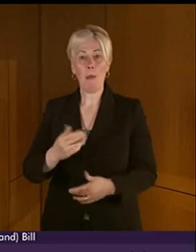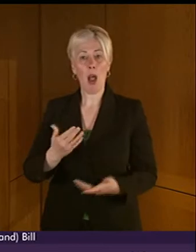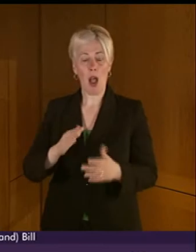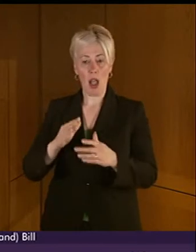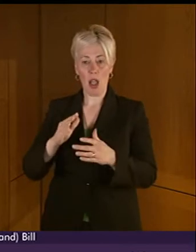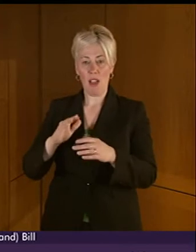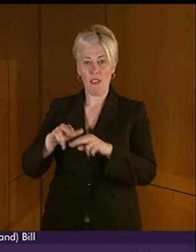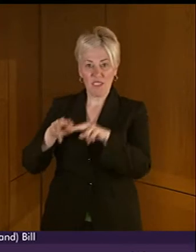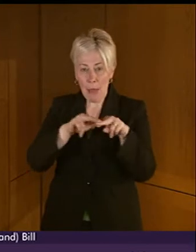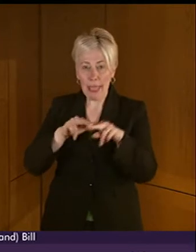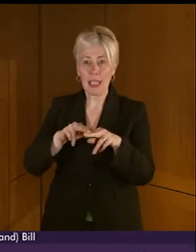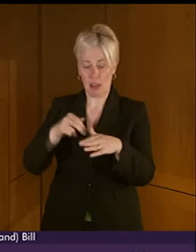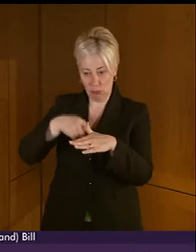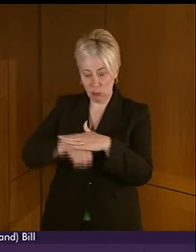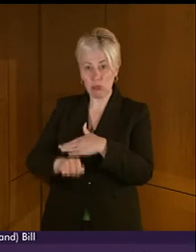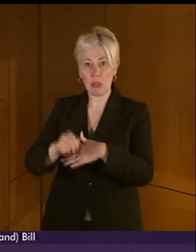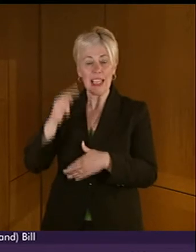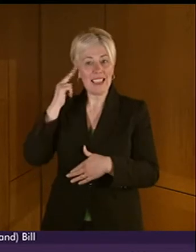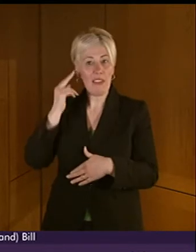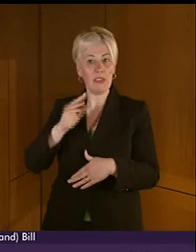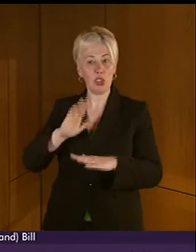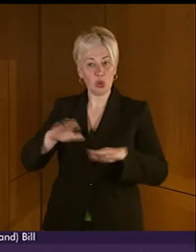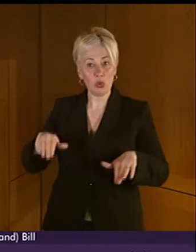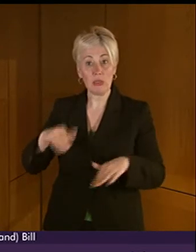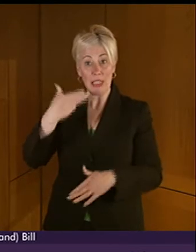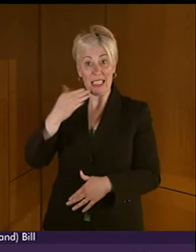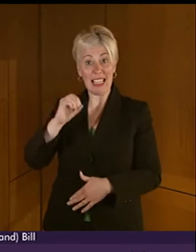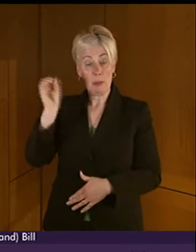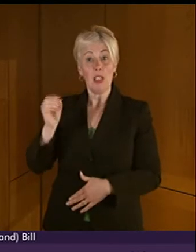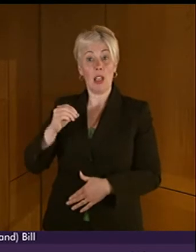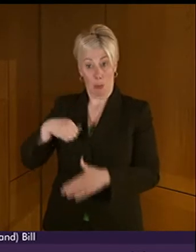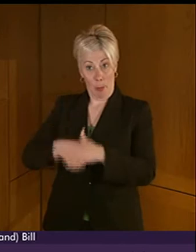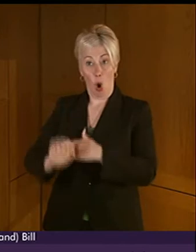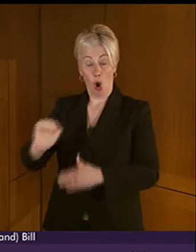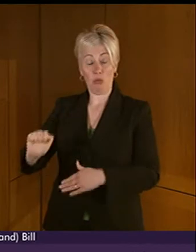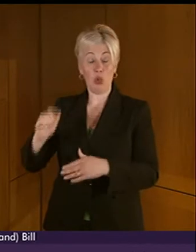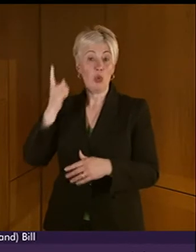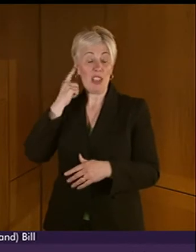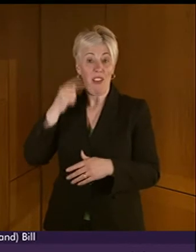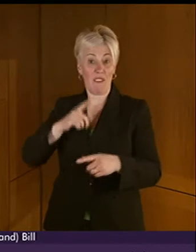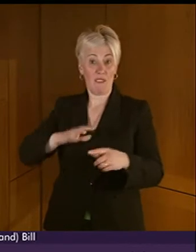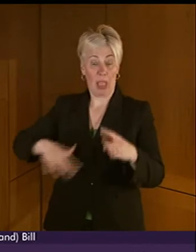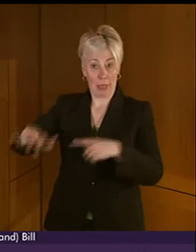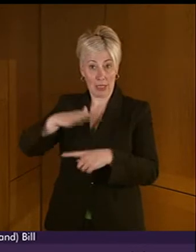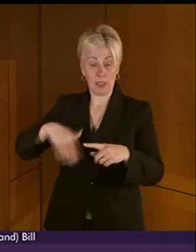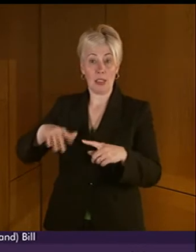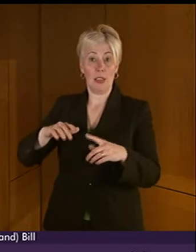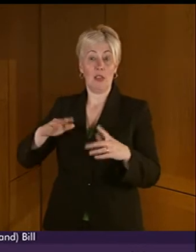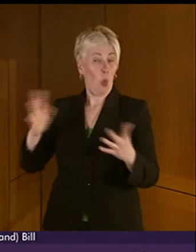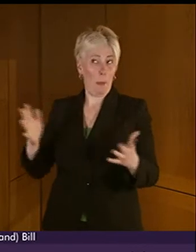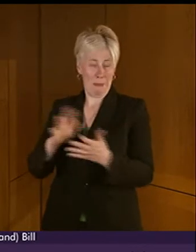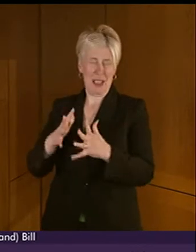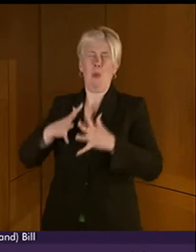BSL classes. Given that 90% of deaf children are born to hearing parents, this is a significant amount of people across Scotland.